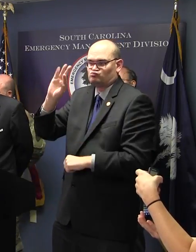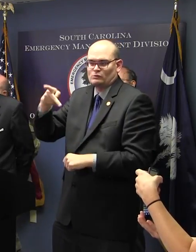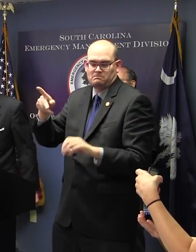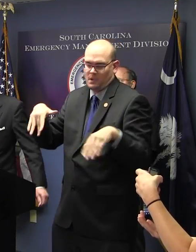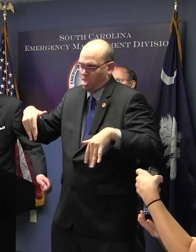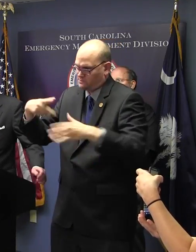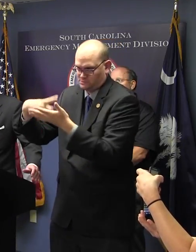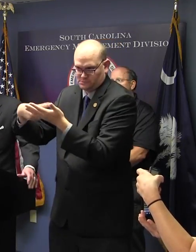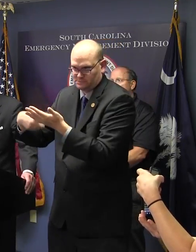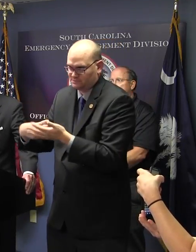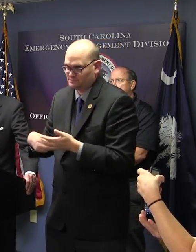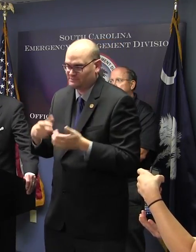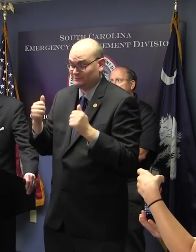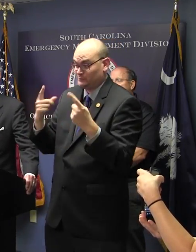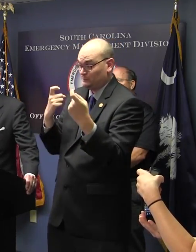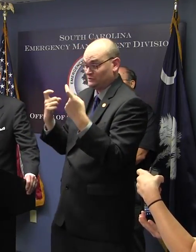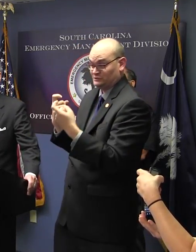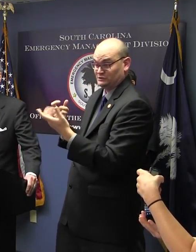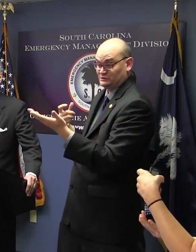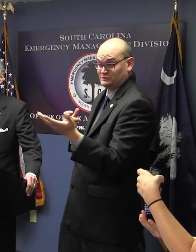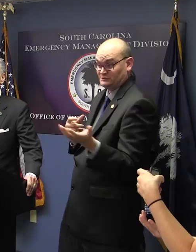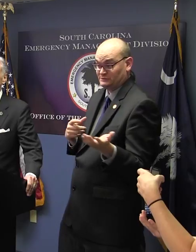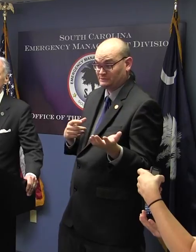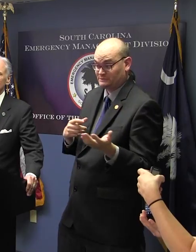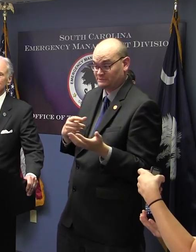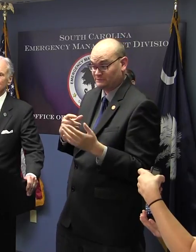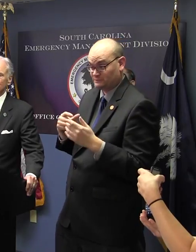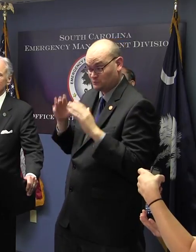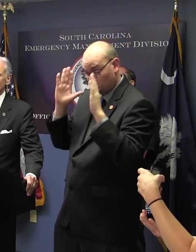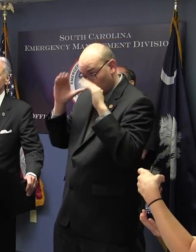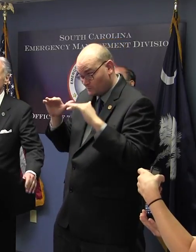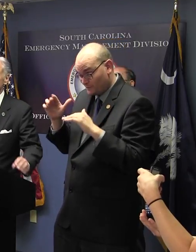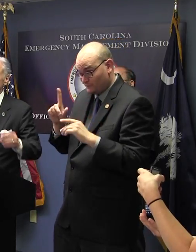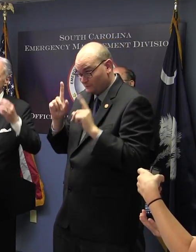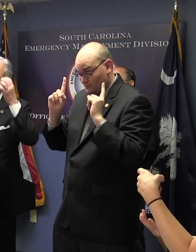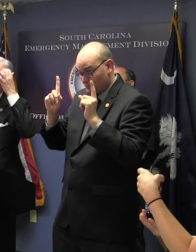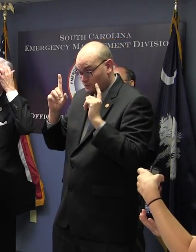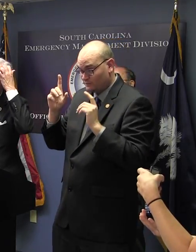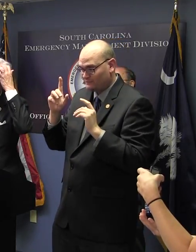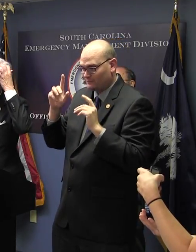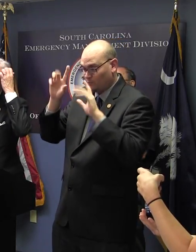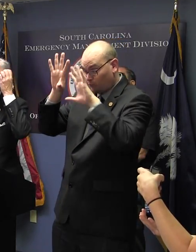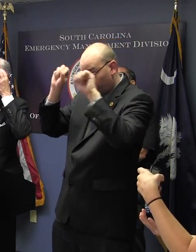More questions? Do you expect you will? Yes, sir. Yes, sir.